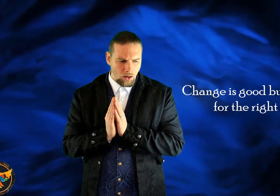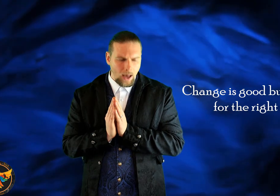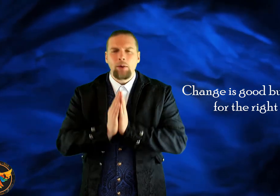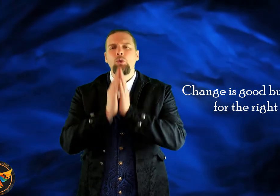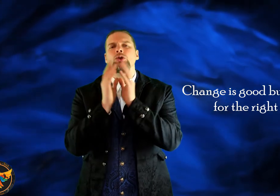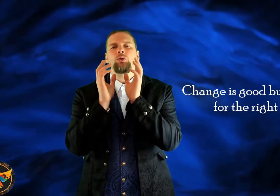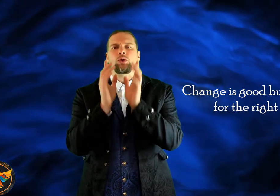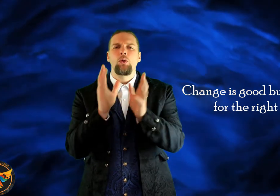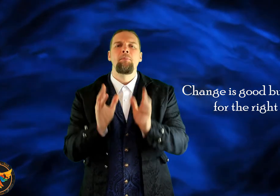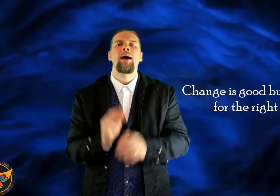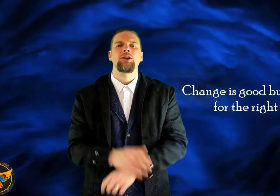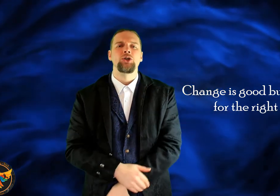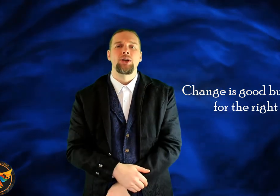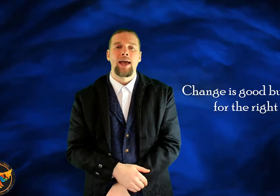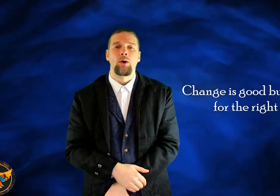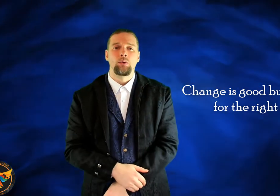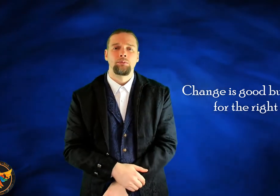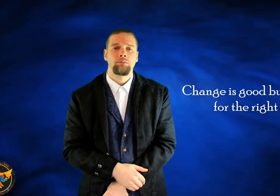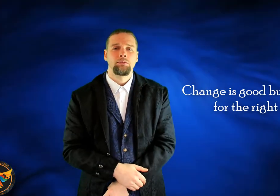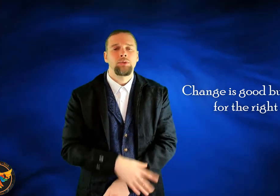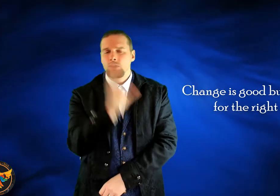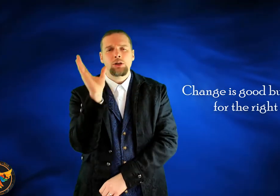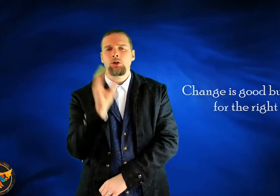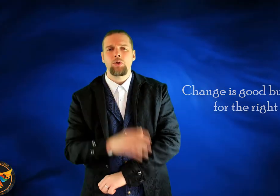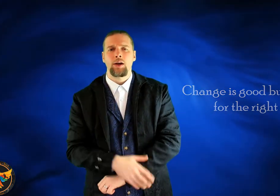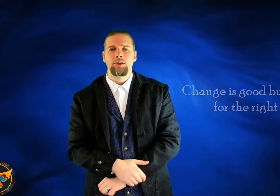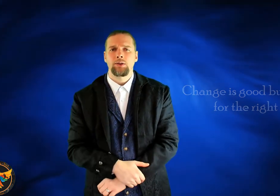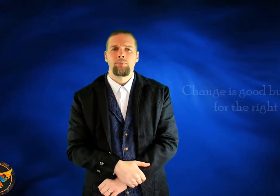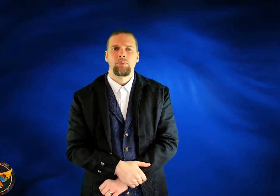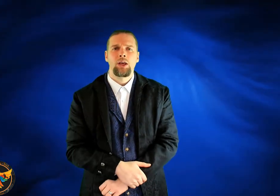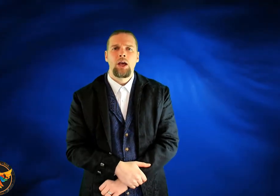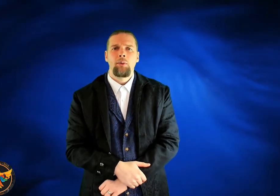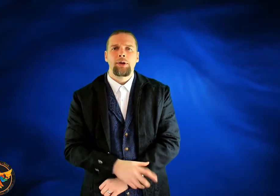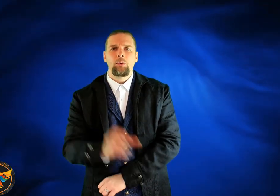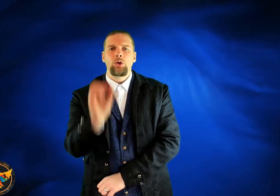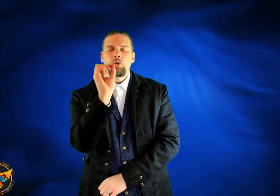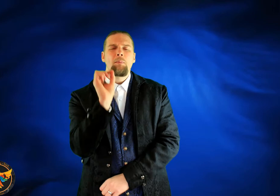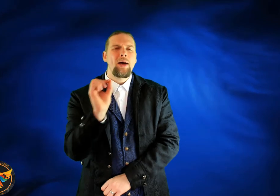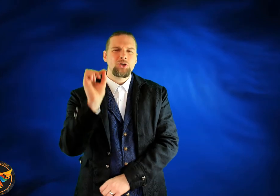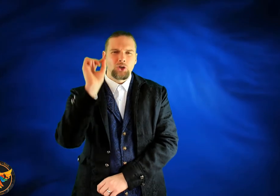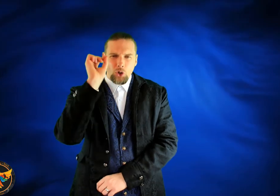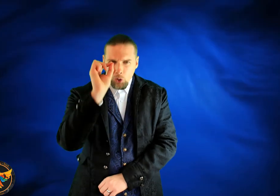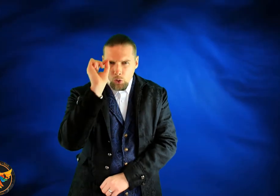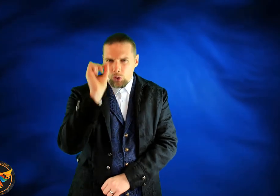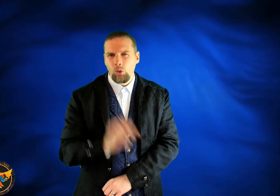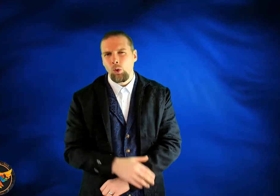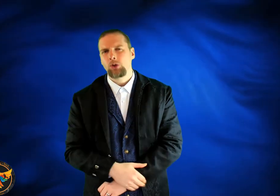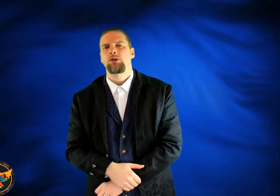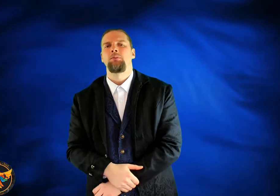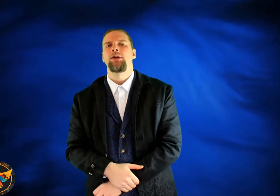I want you to imagine now. You can just close your eyes. But I want you to imagine who you want to be.